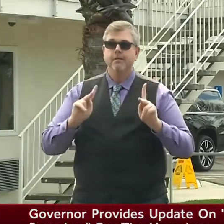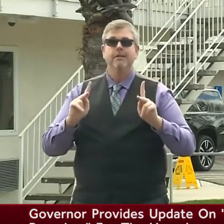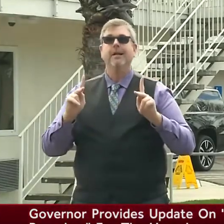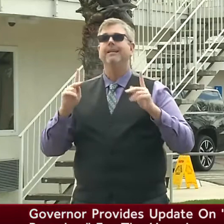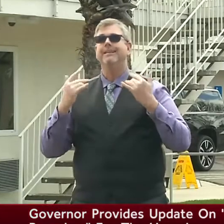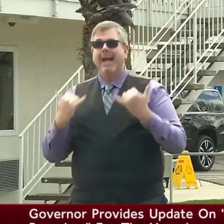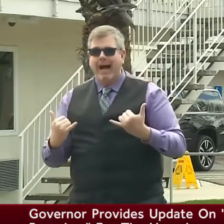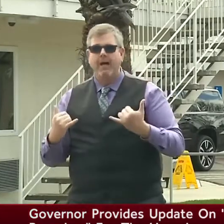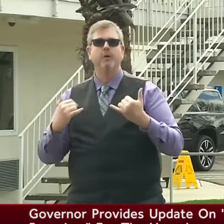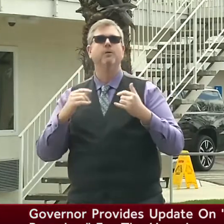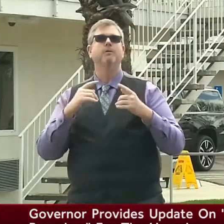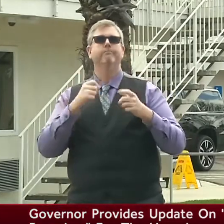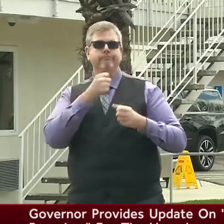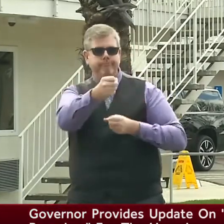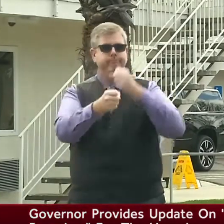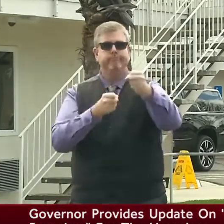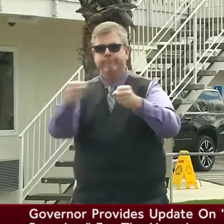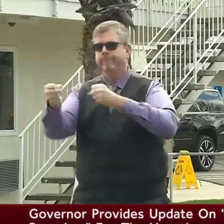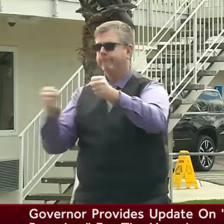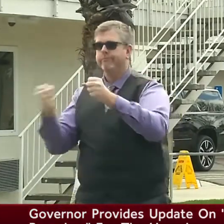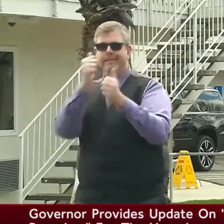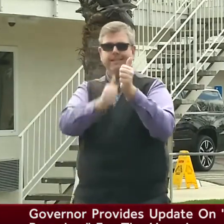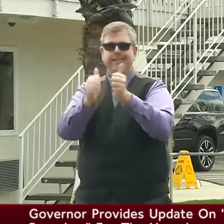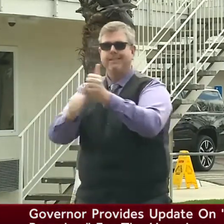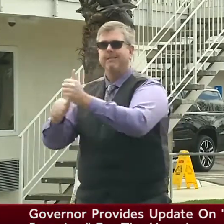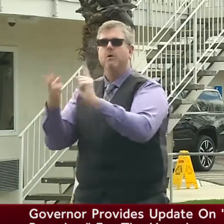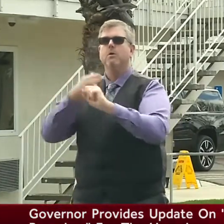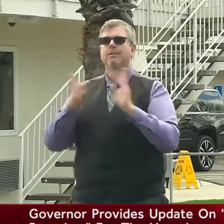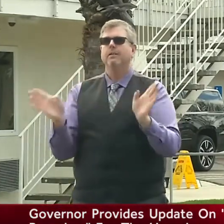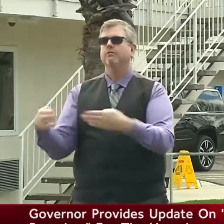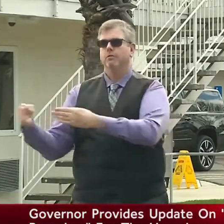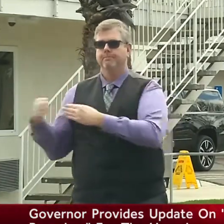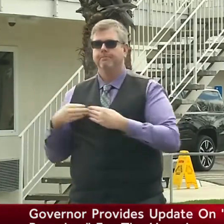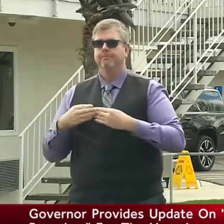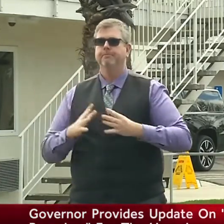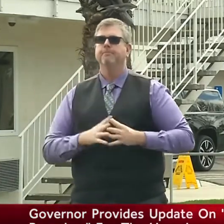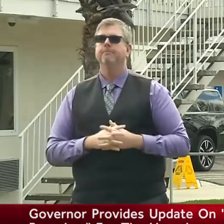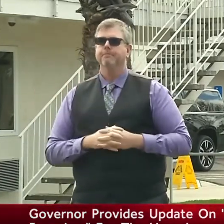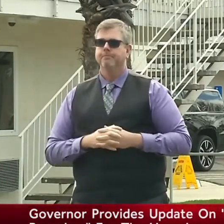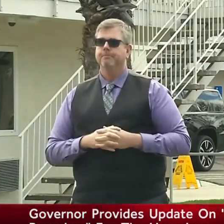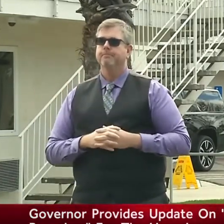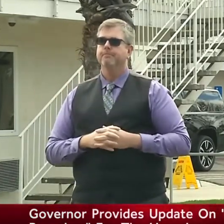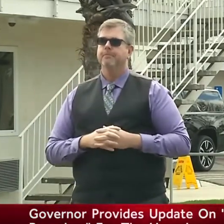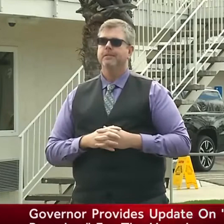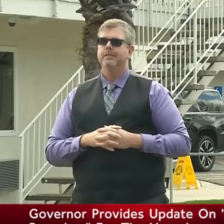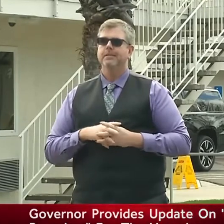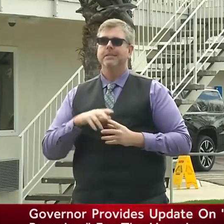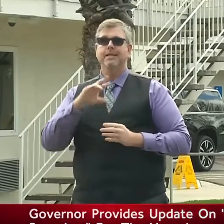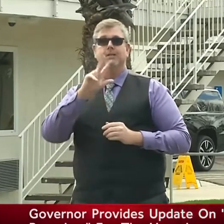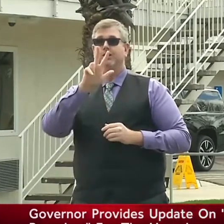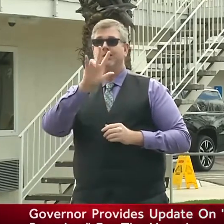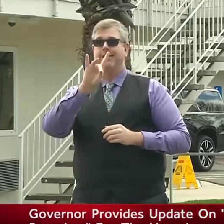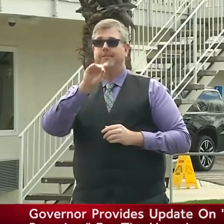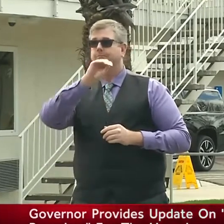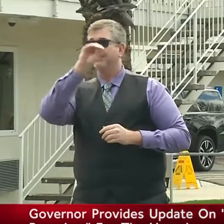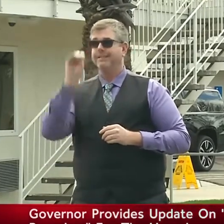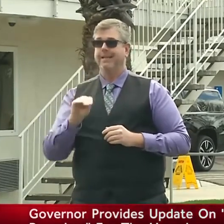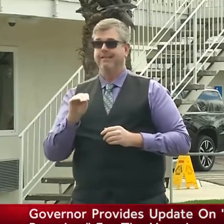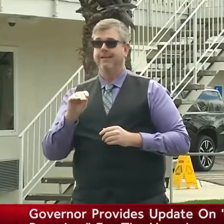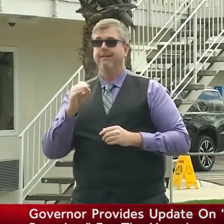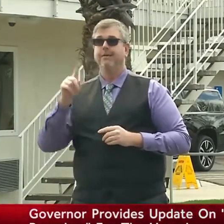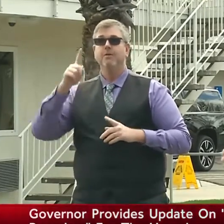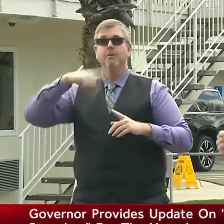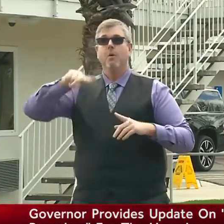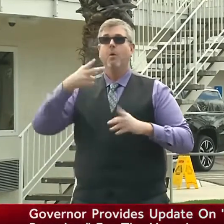out of our shelters, representing roughly 38% of all of those hotel rooms now being occupied. We've had